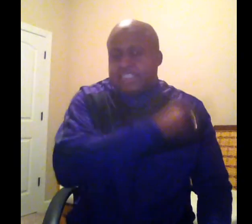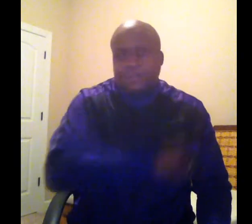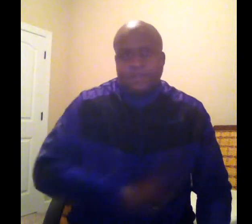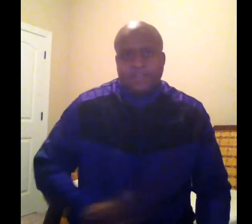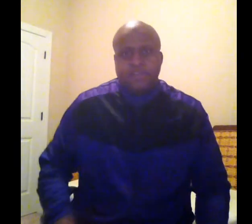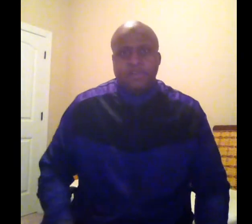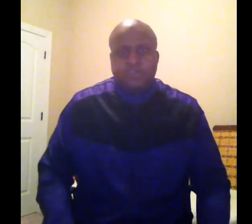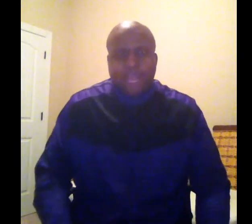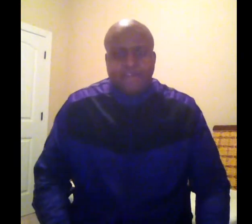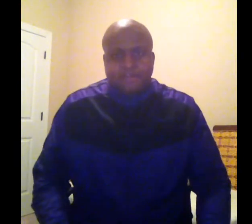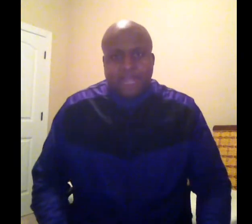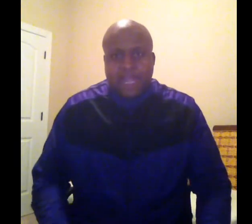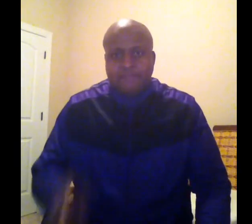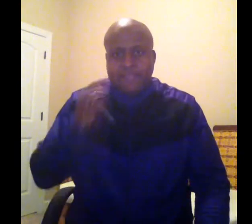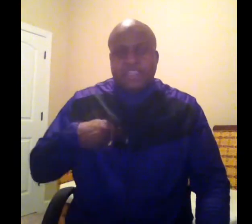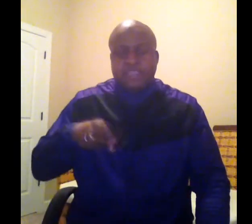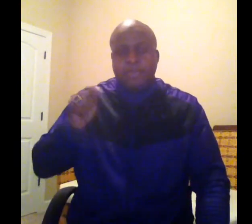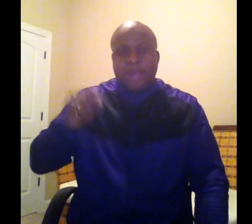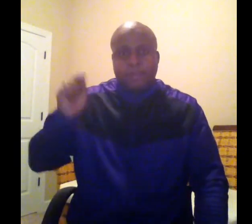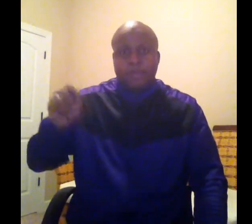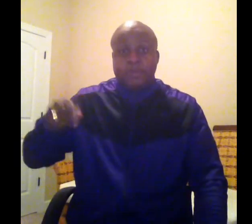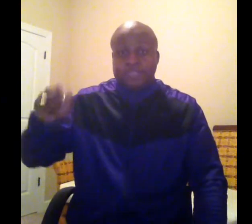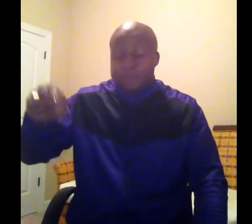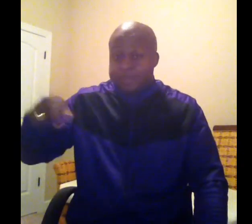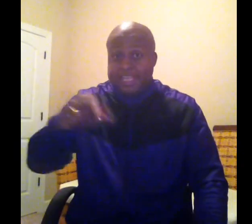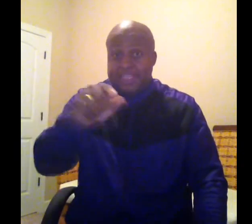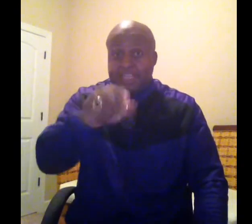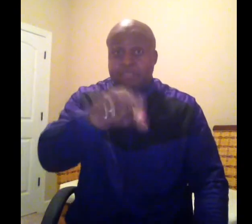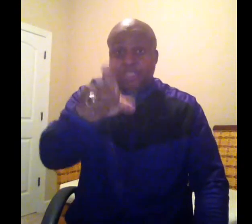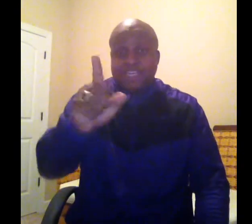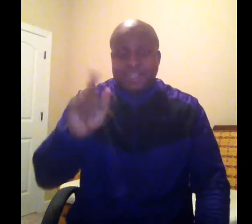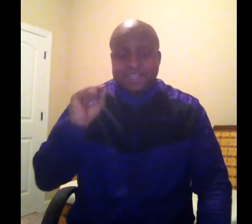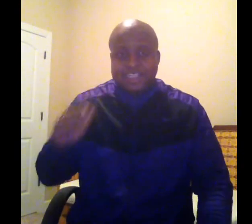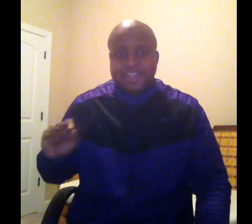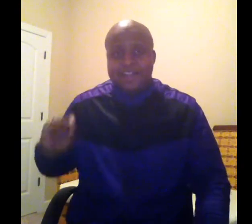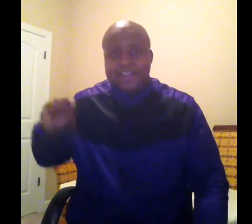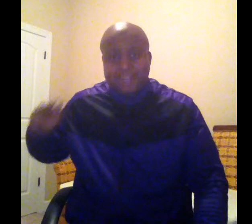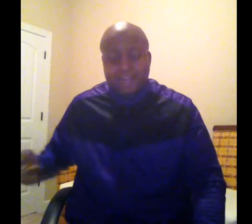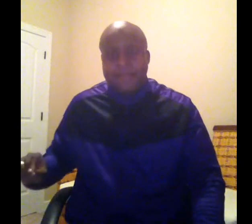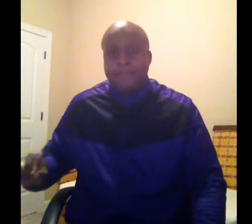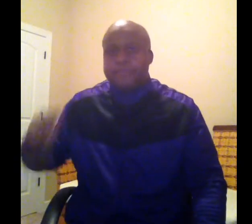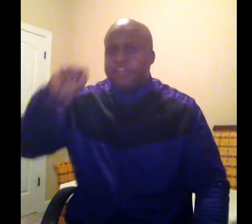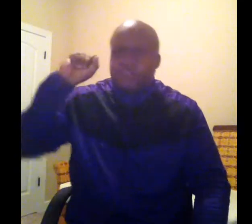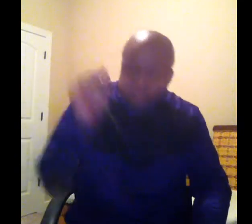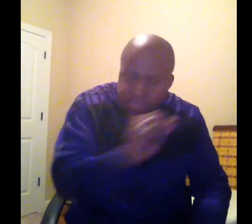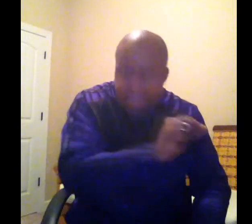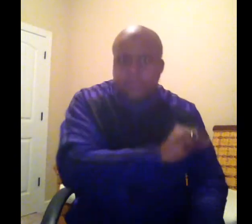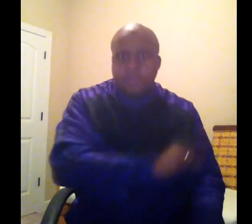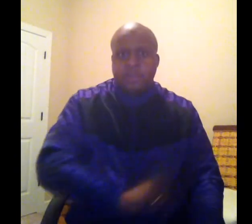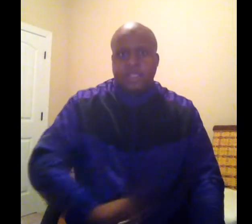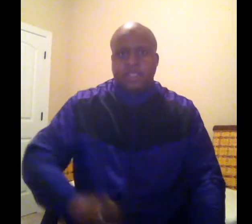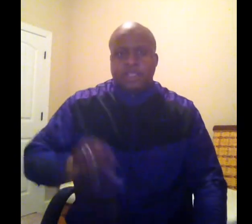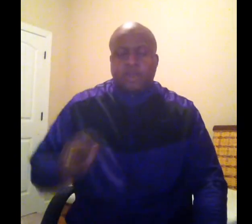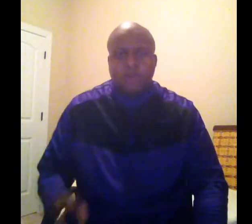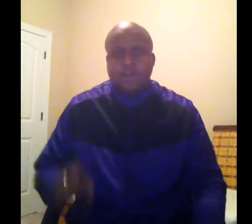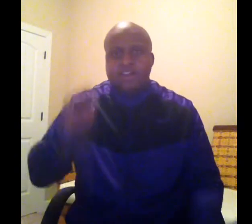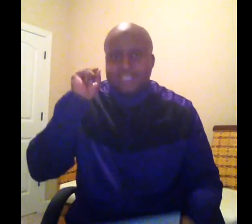submit to you, child of God, that it's my purpose of making this particular clip, that you never look at the corner the